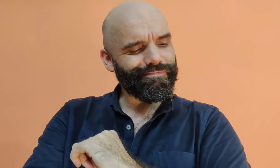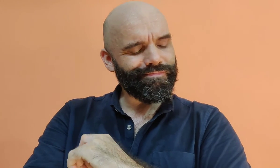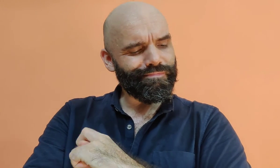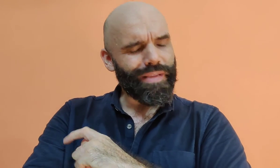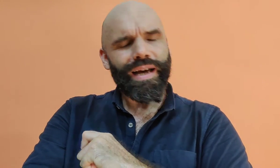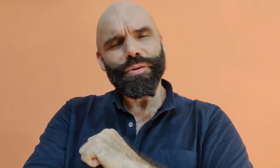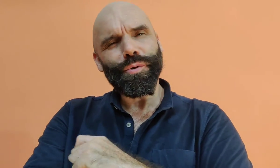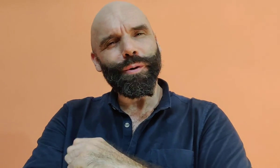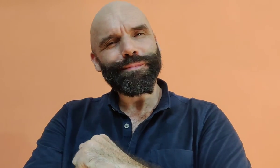You know,